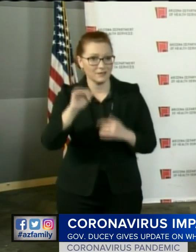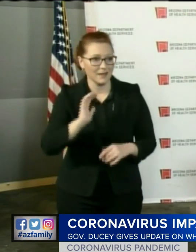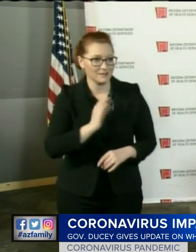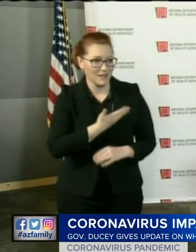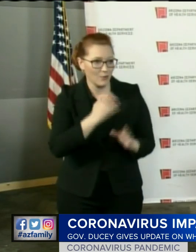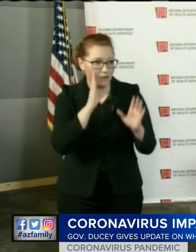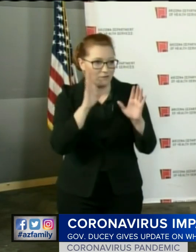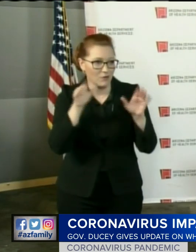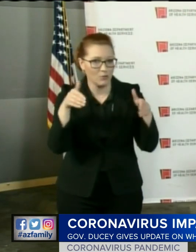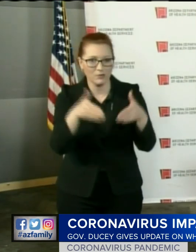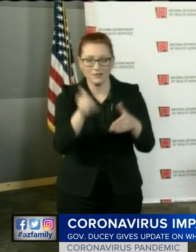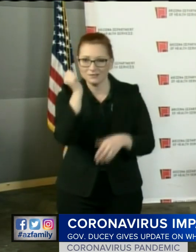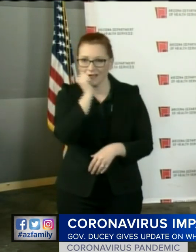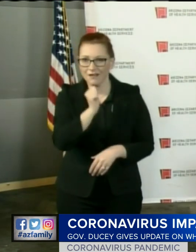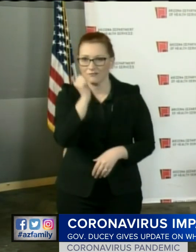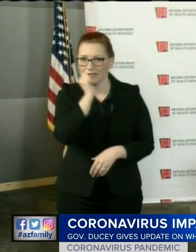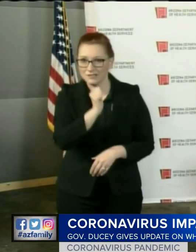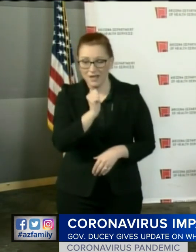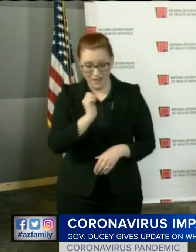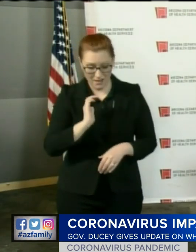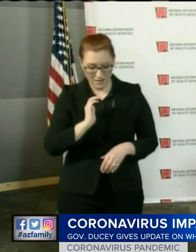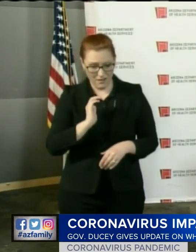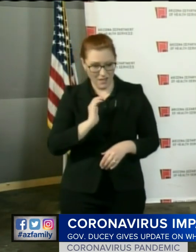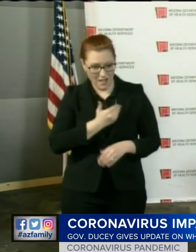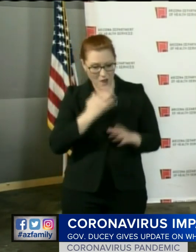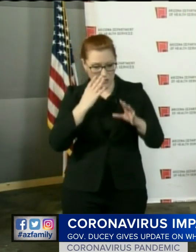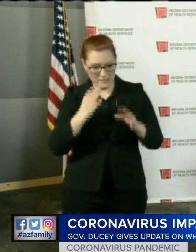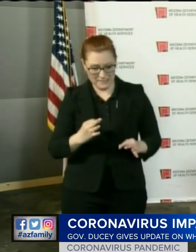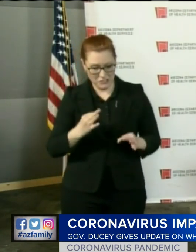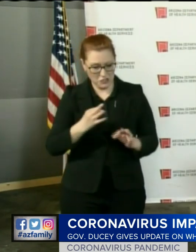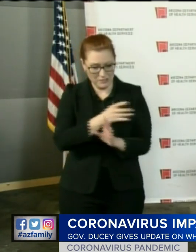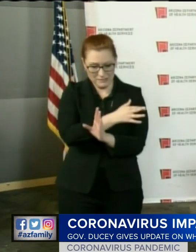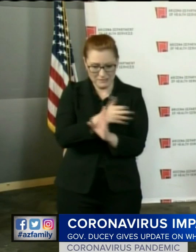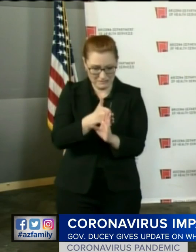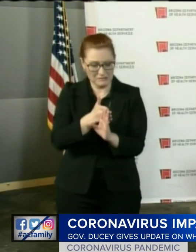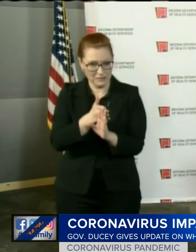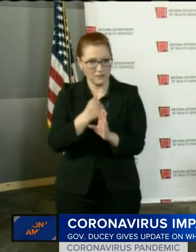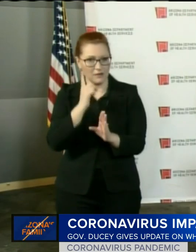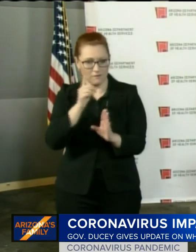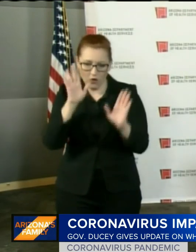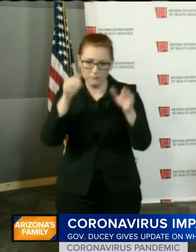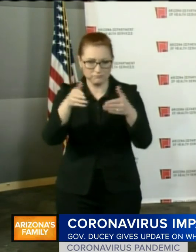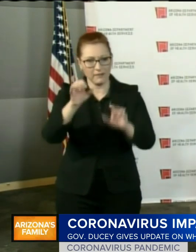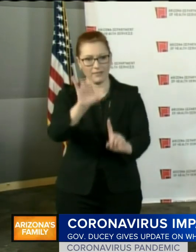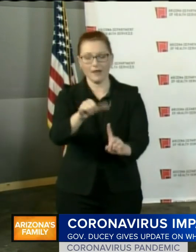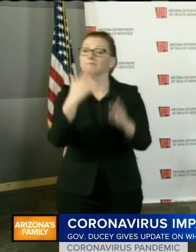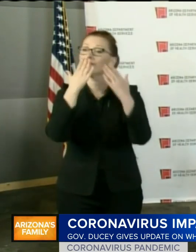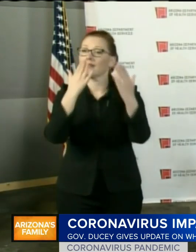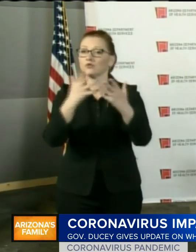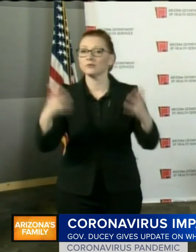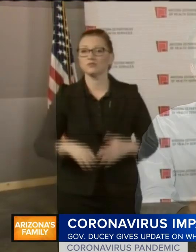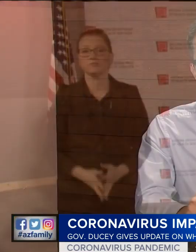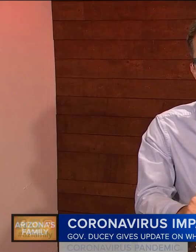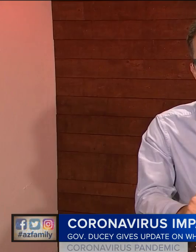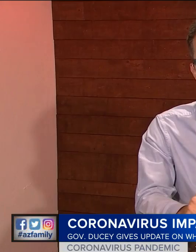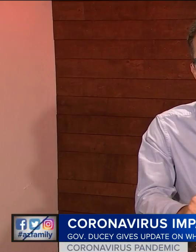focused on every day that's what the decisions have been to date and that's what they'll continue to be thanks all very much